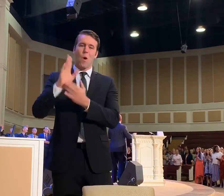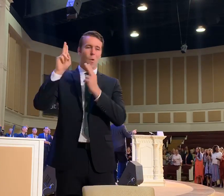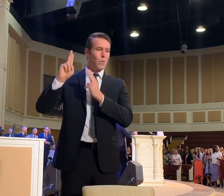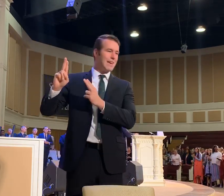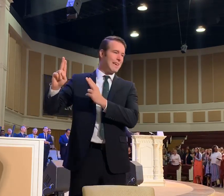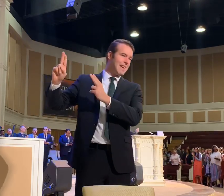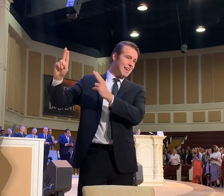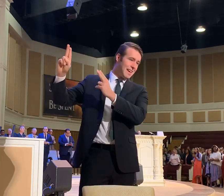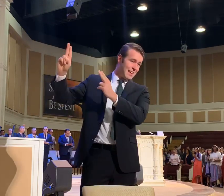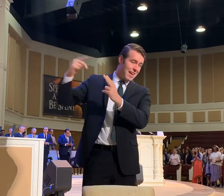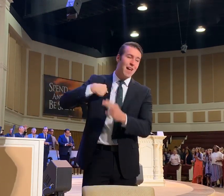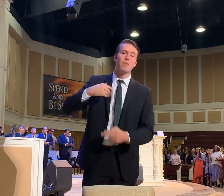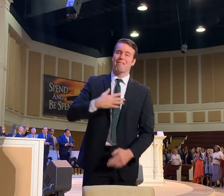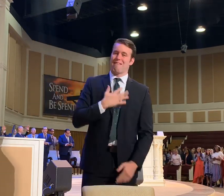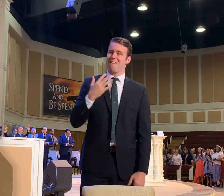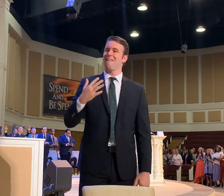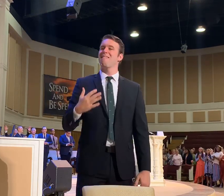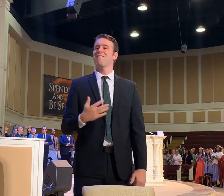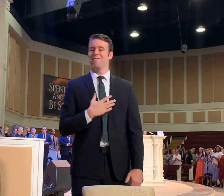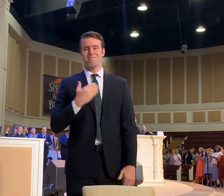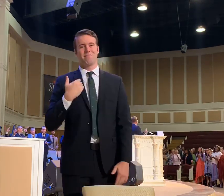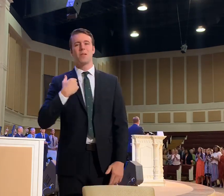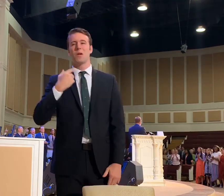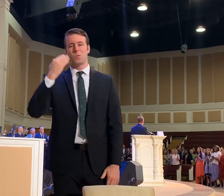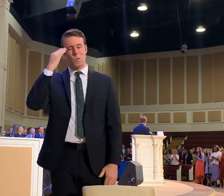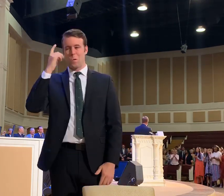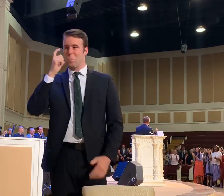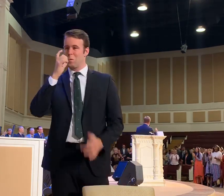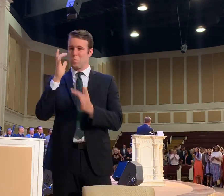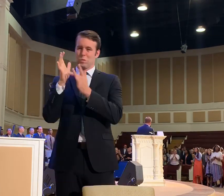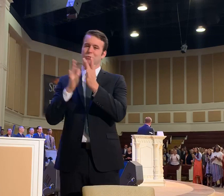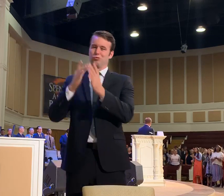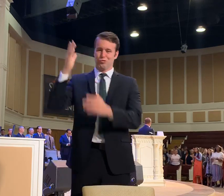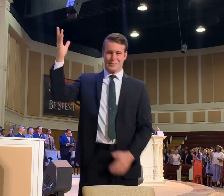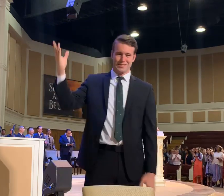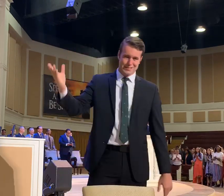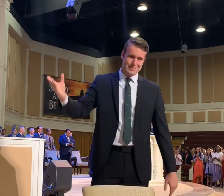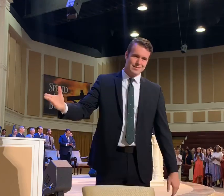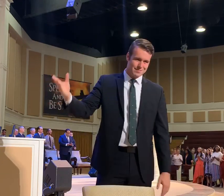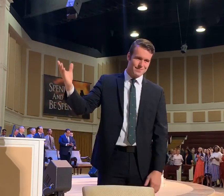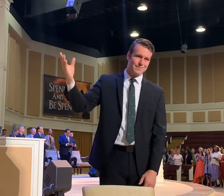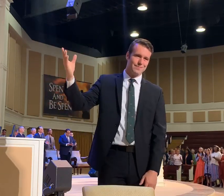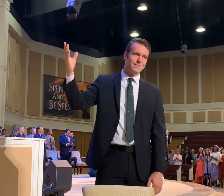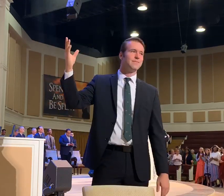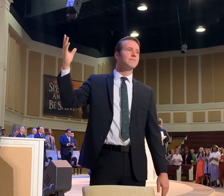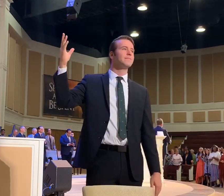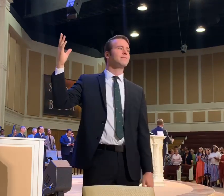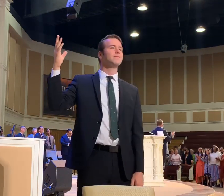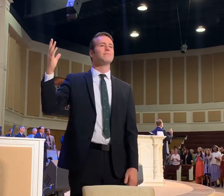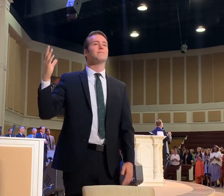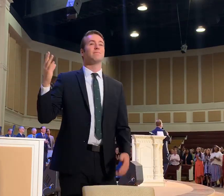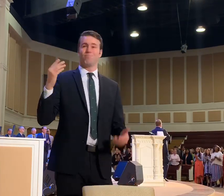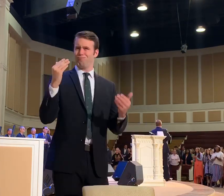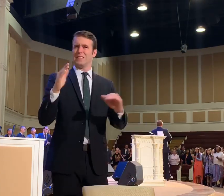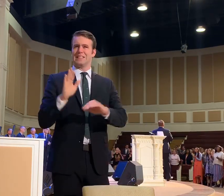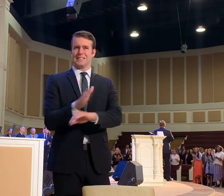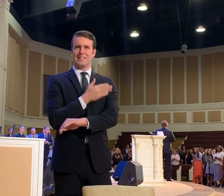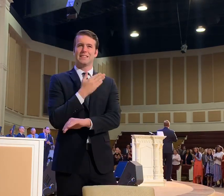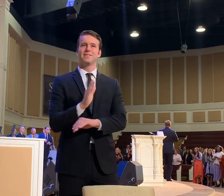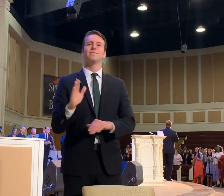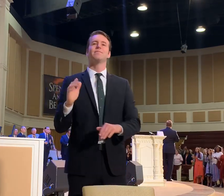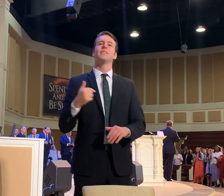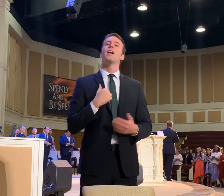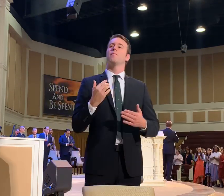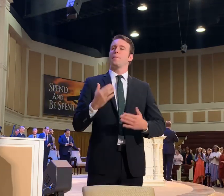glory. I'm glad I know who Jesus is. Amen! Amen, you know them man. Oh,